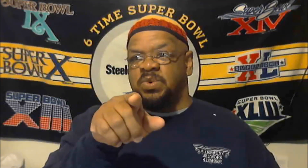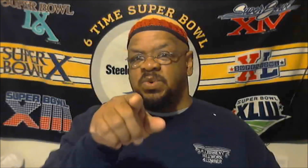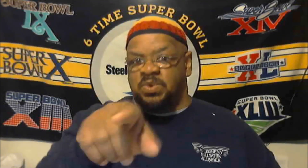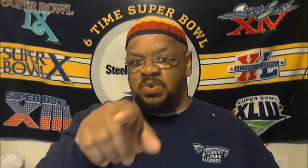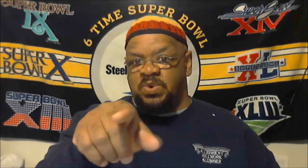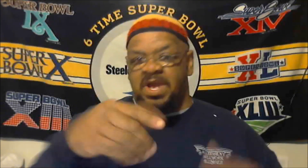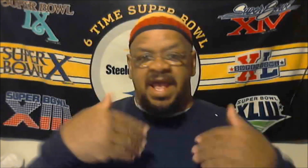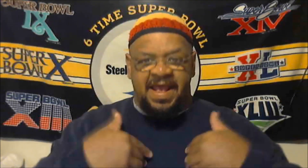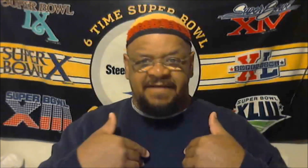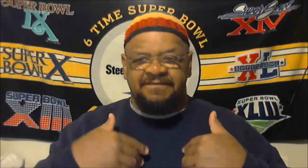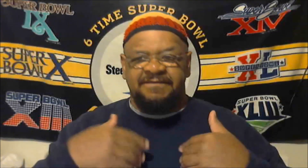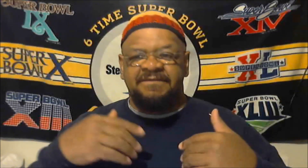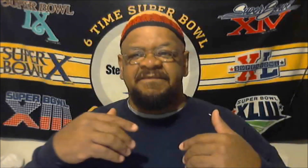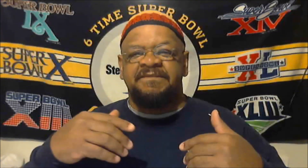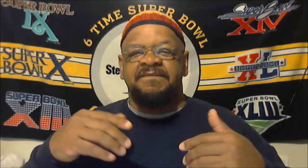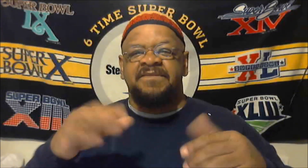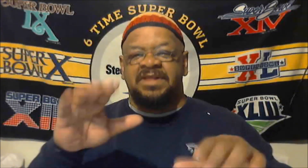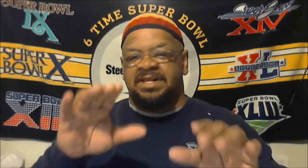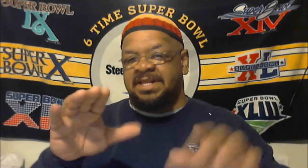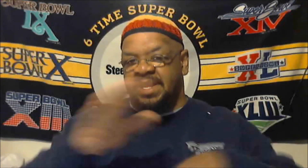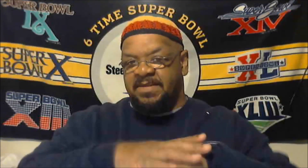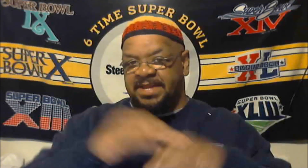the I meant everything else. order.